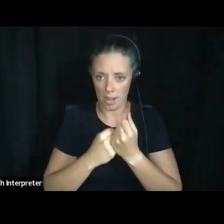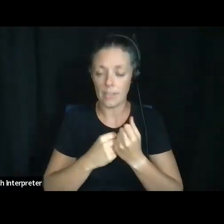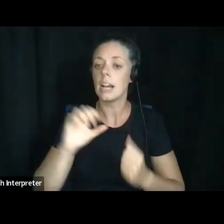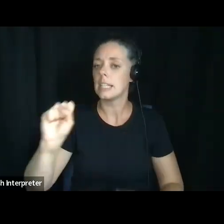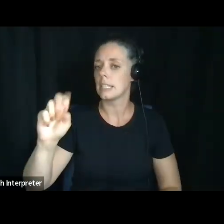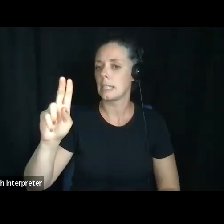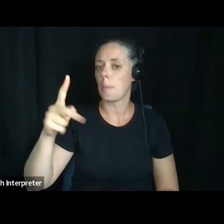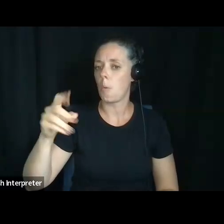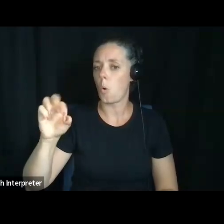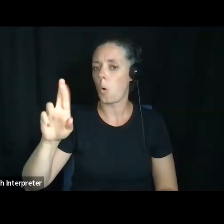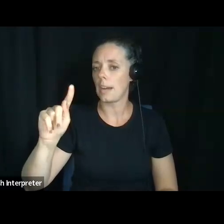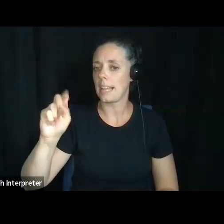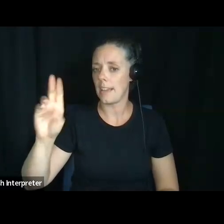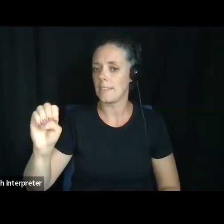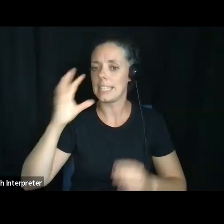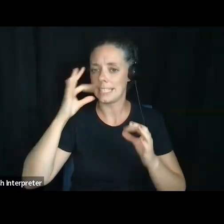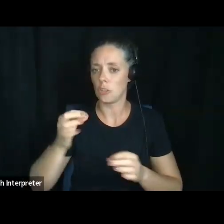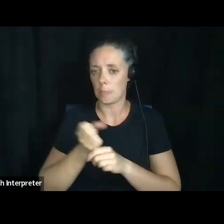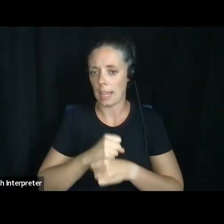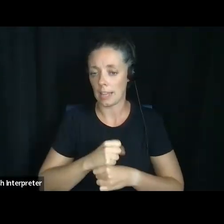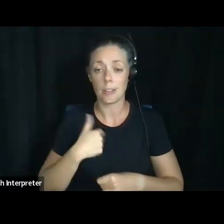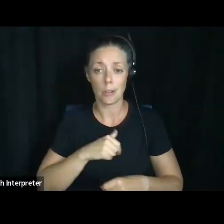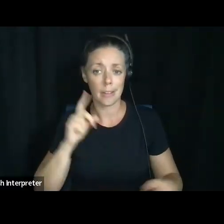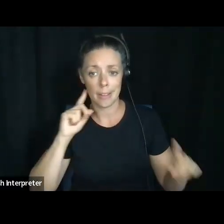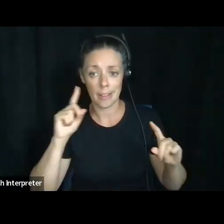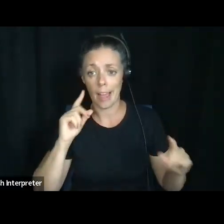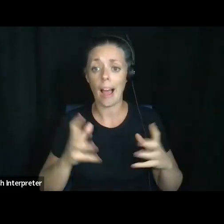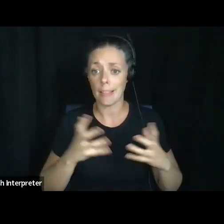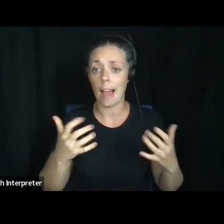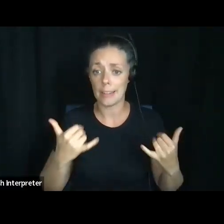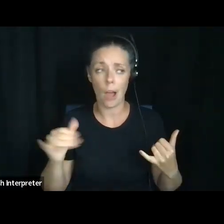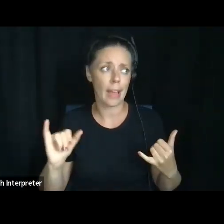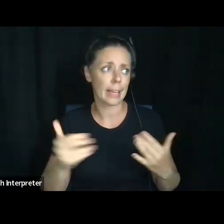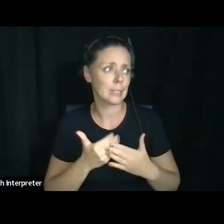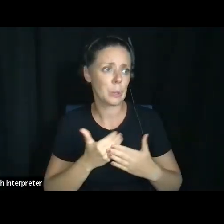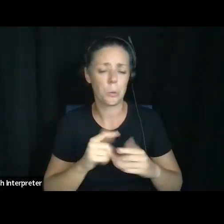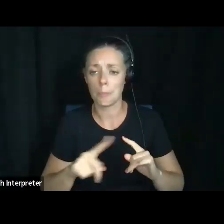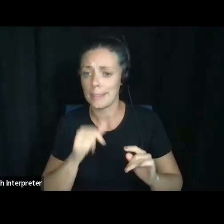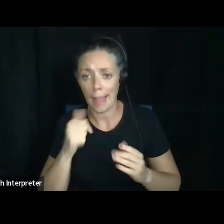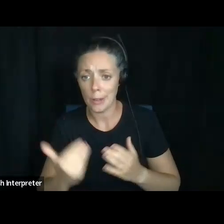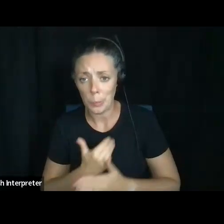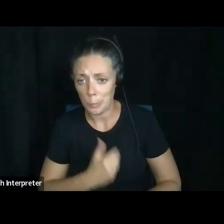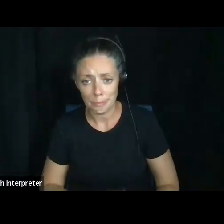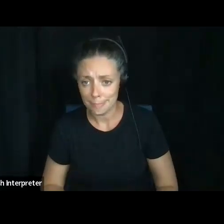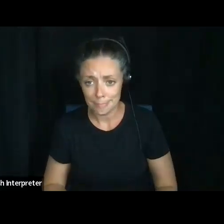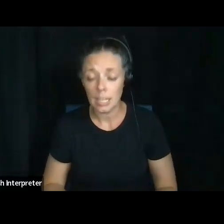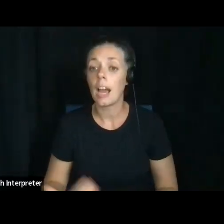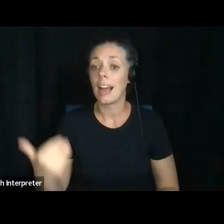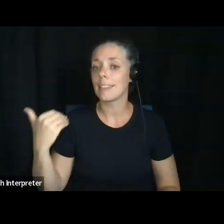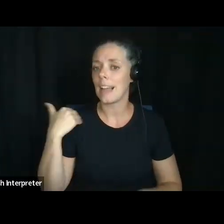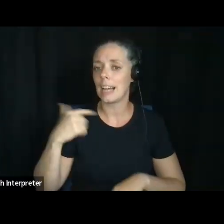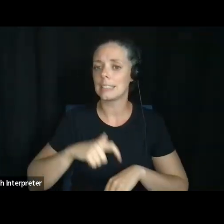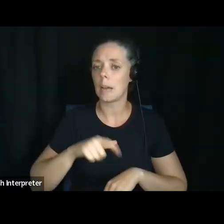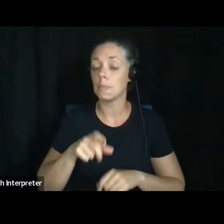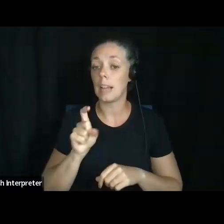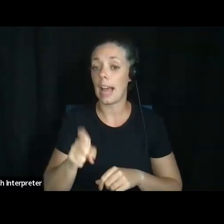um, as if it's a new thing. Uh, it's not. Um, let me ask you guys this. Um, what last time you've had to